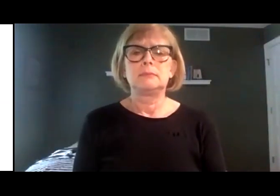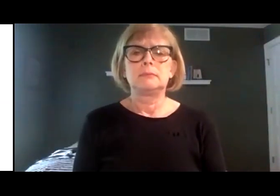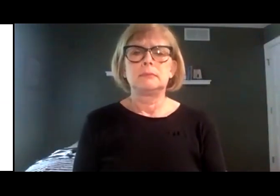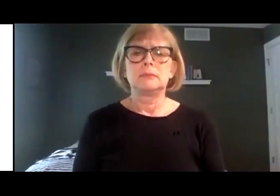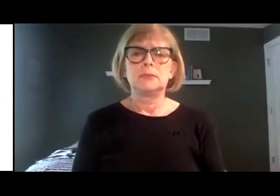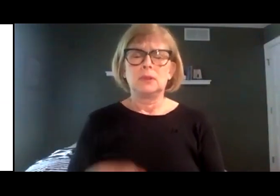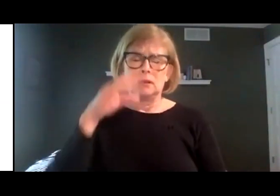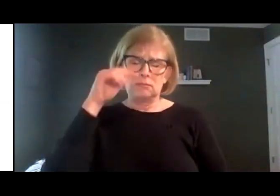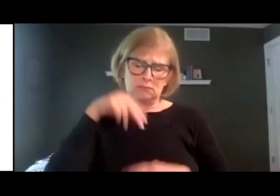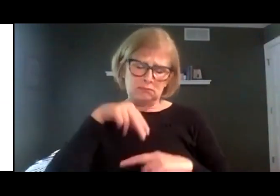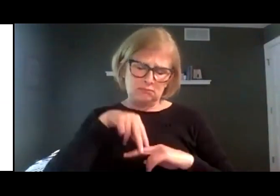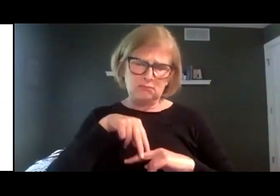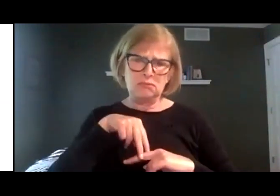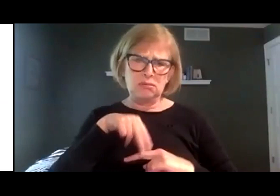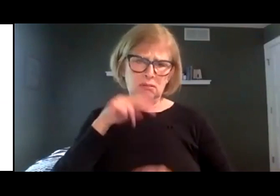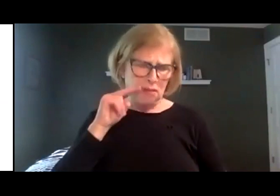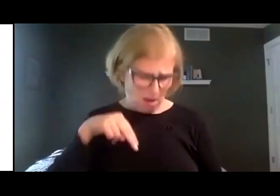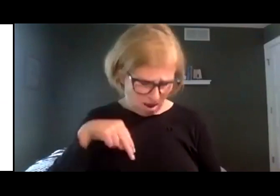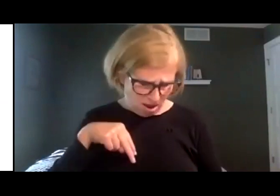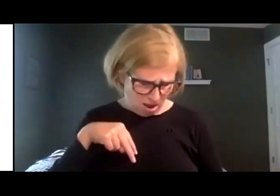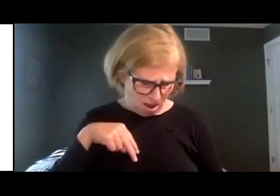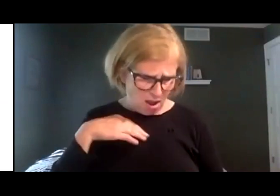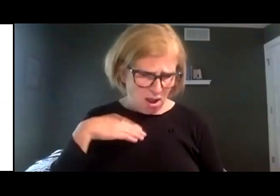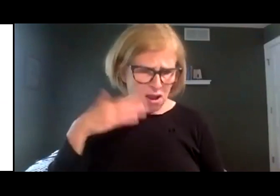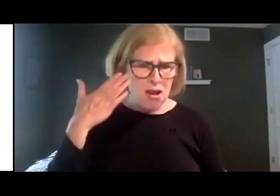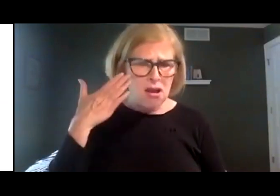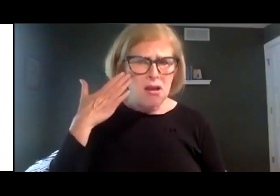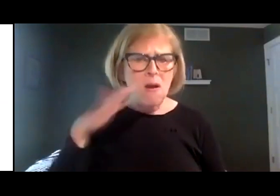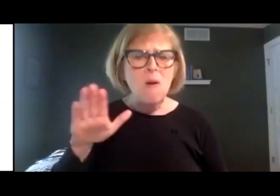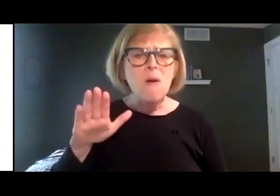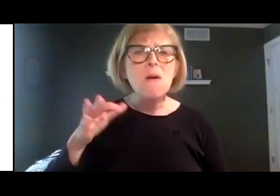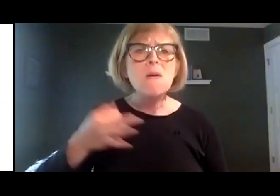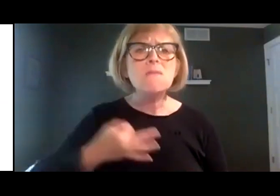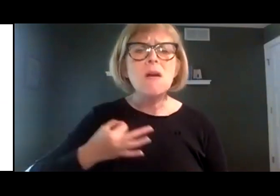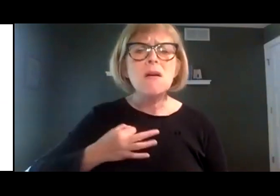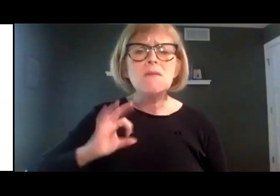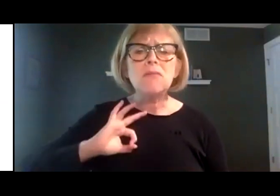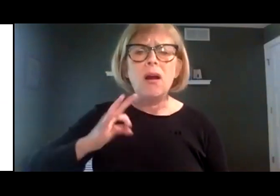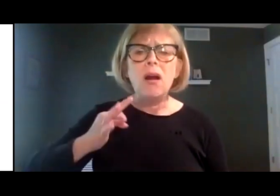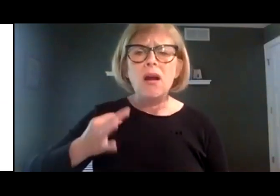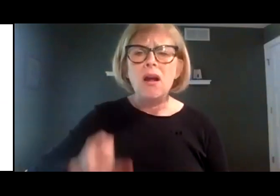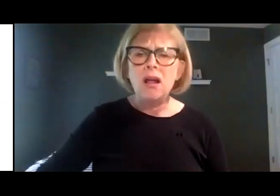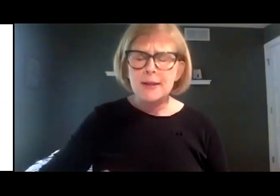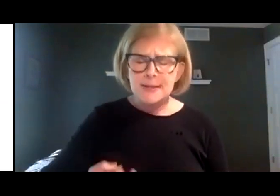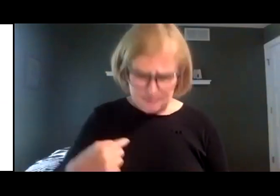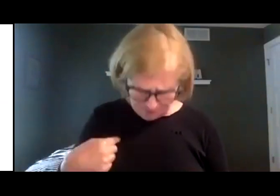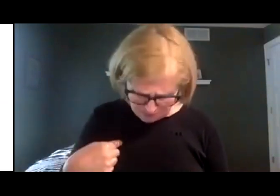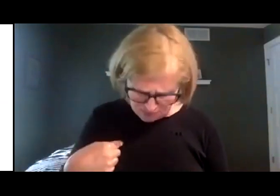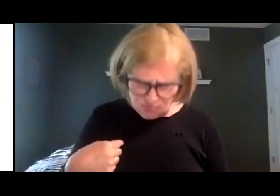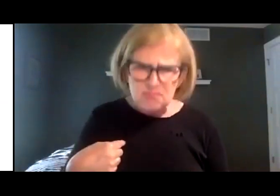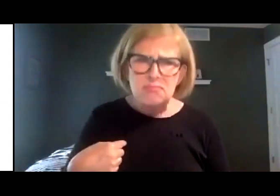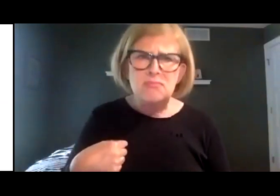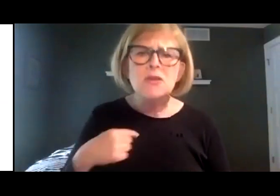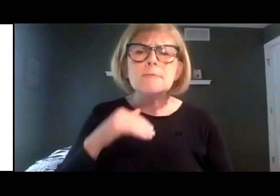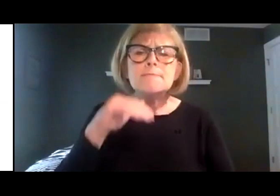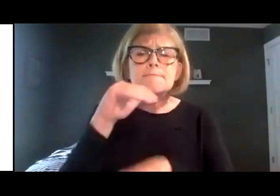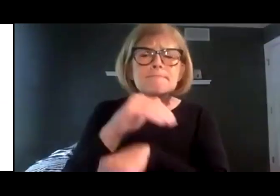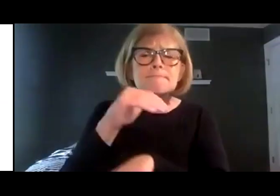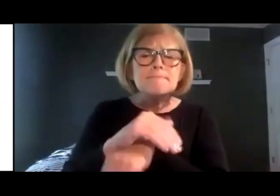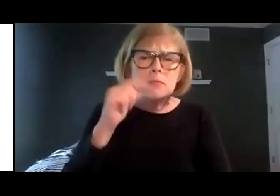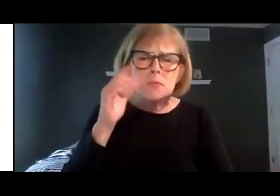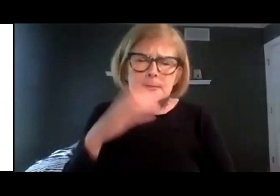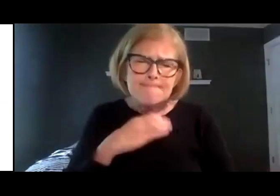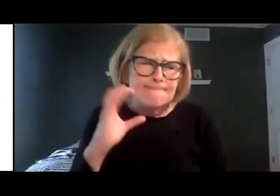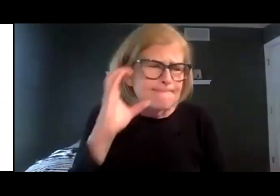I didn't know I'd lost a button, he said to himself. Tonight, I'll go see if I can find